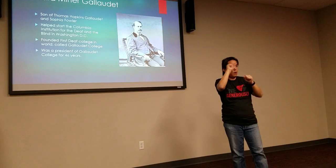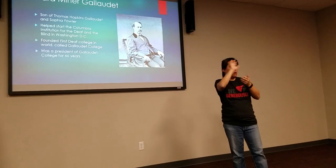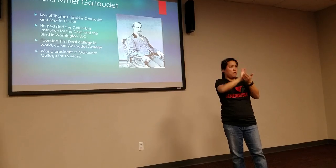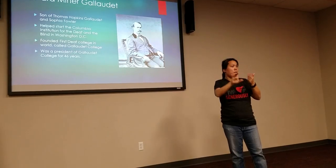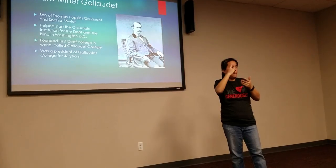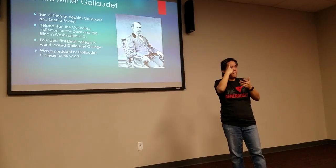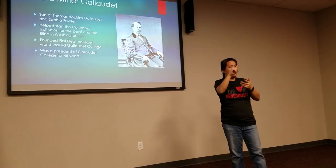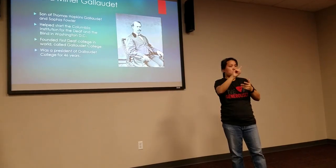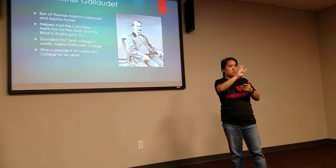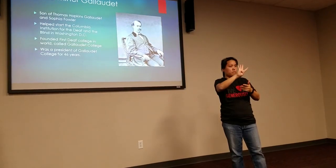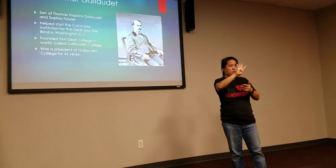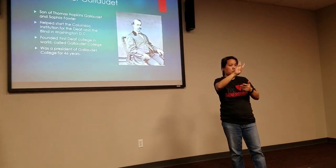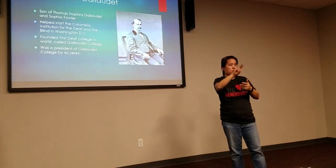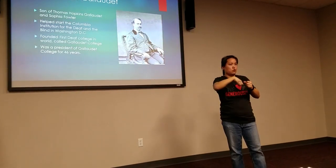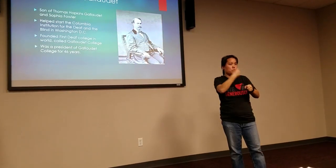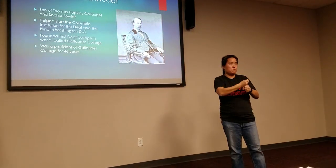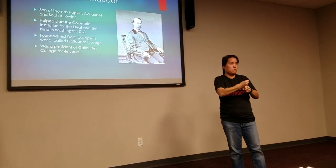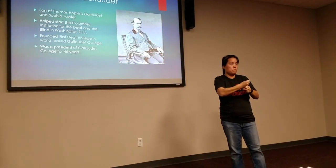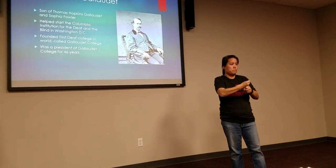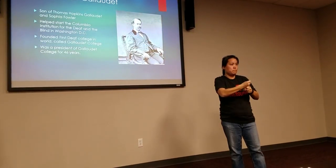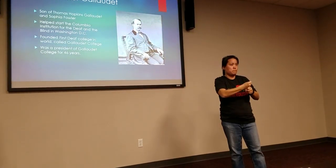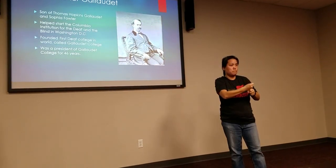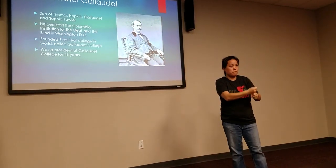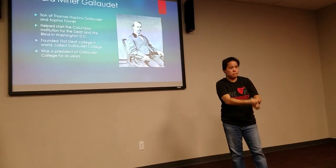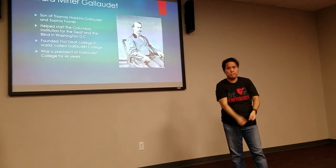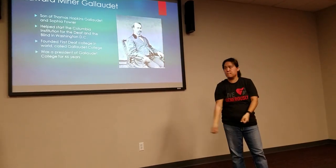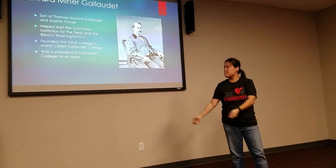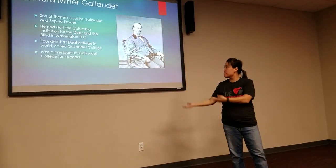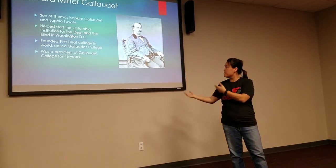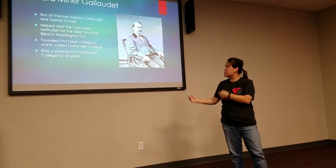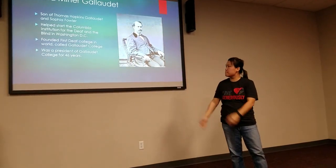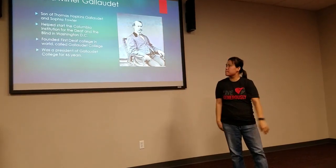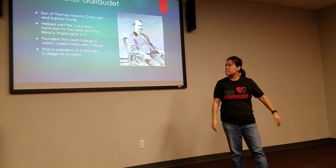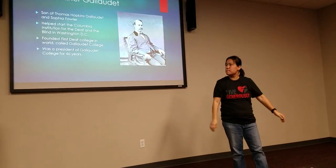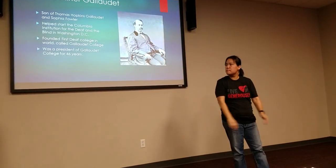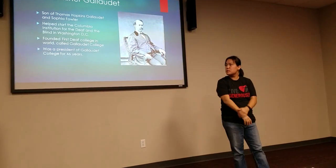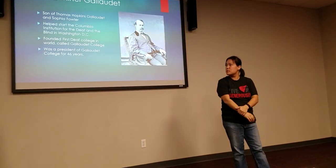Edward Minor Gallaudet was the president of Gallaudet College for 46 years.